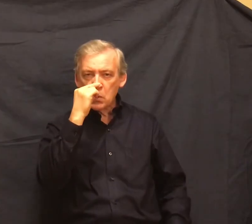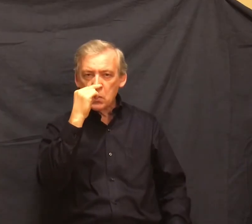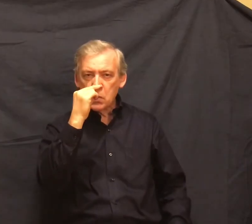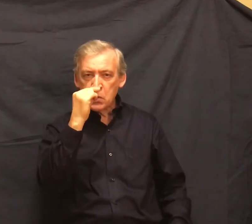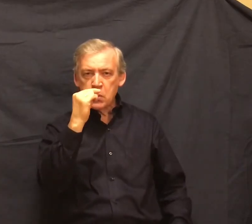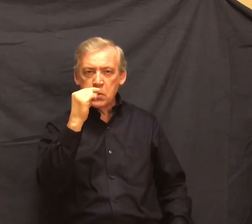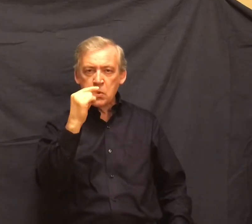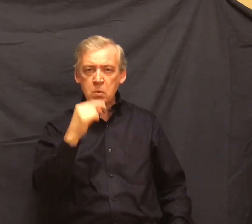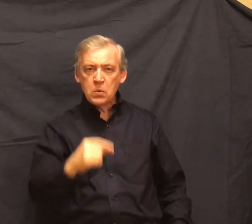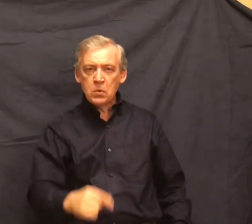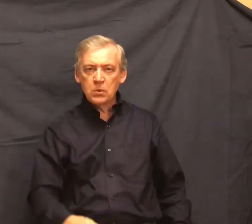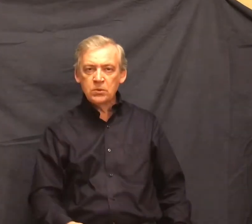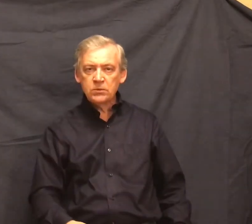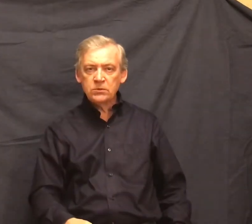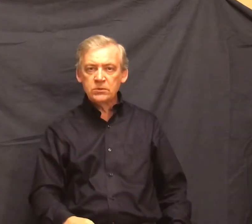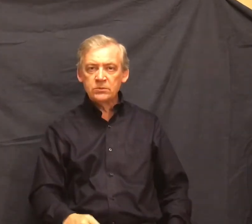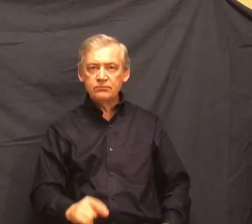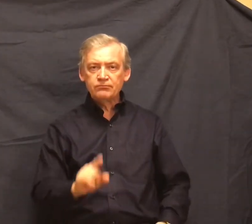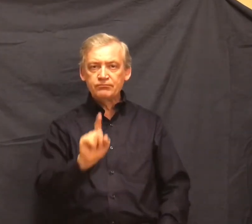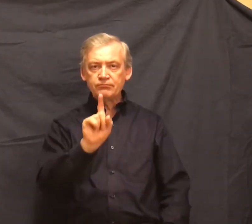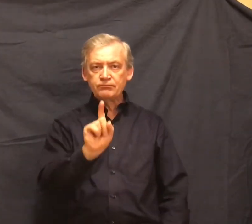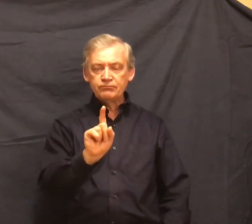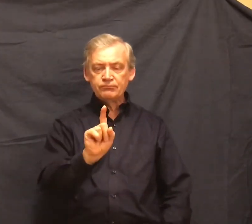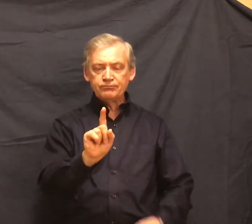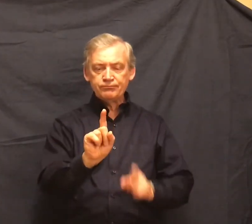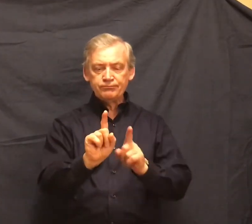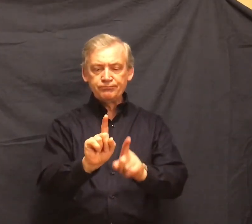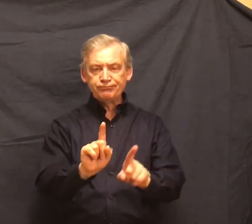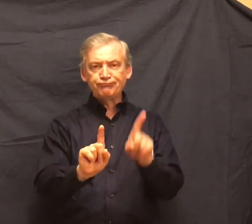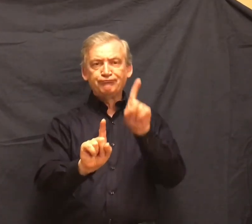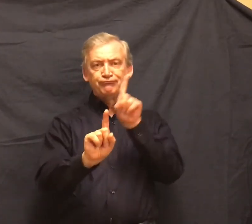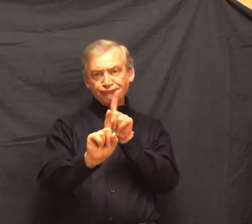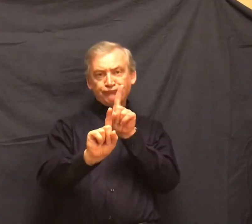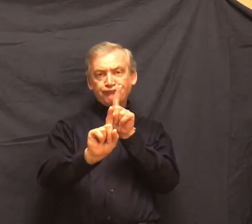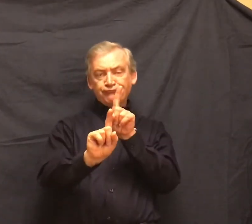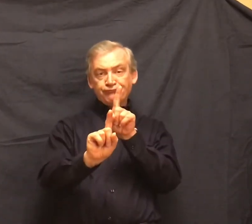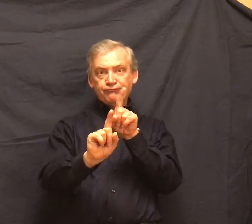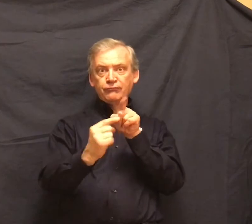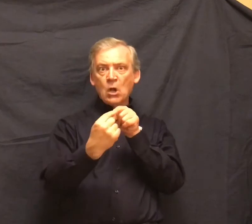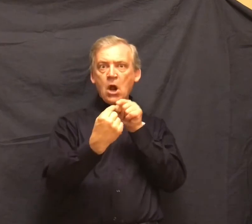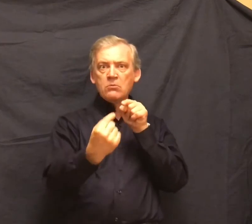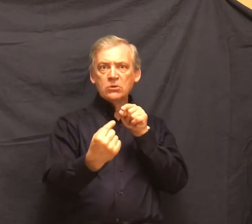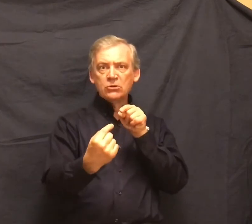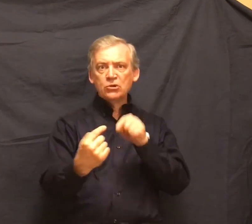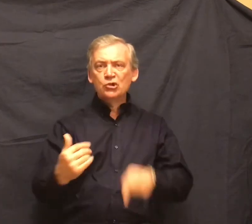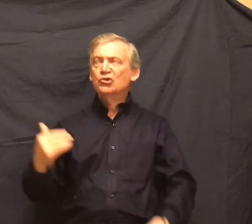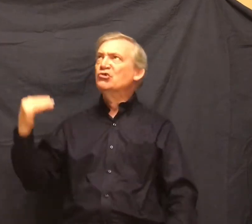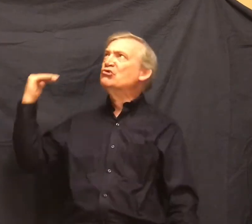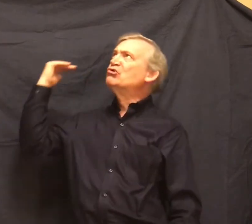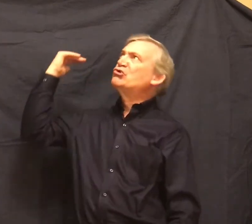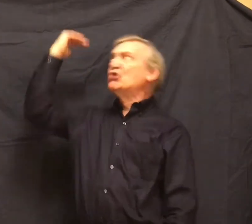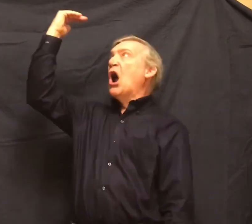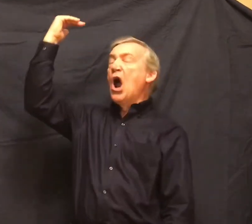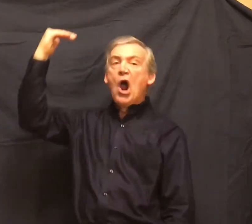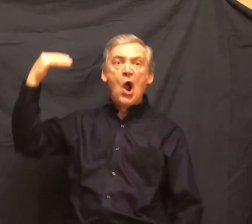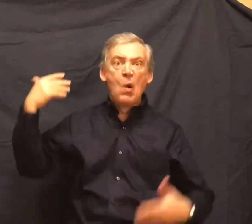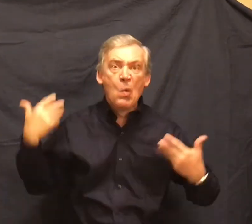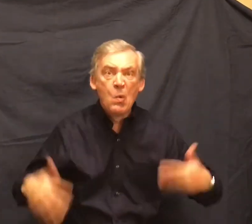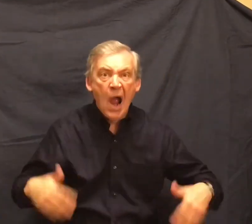Behind him walked his opposite. A huge man, shapeless of face, with large,